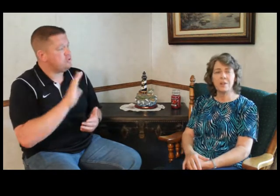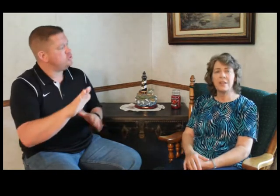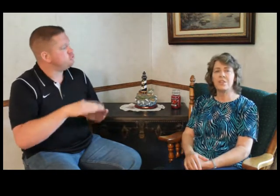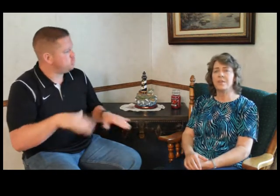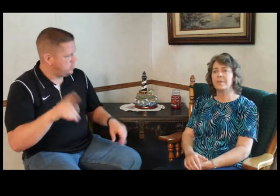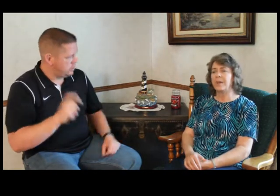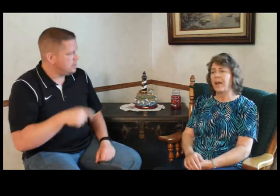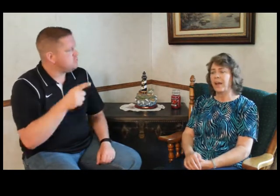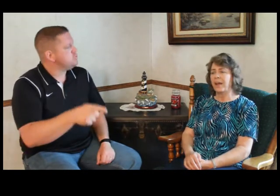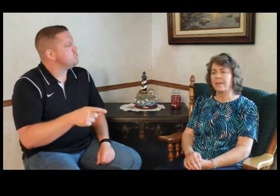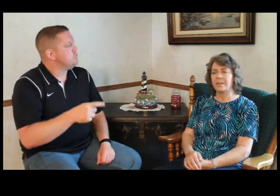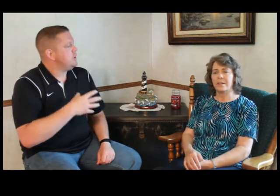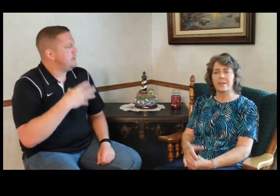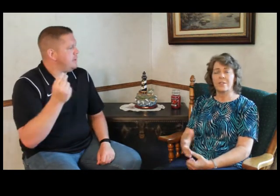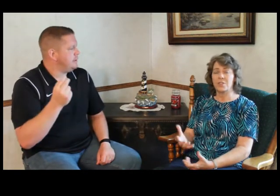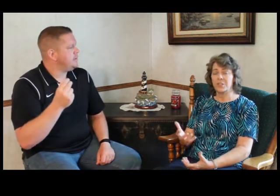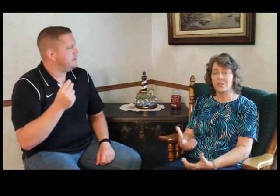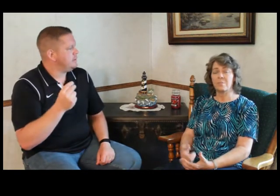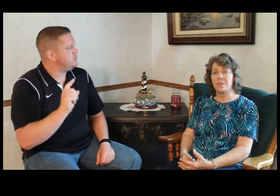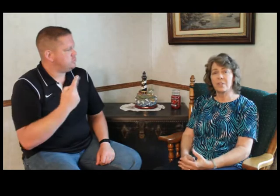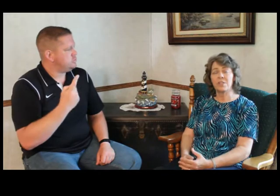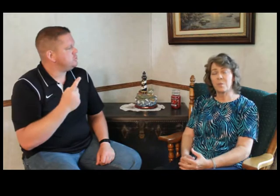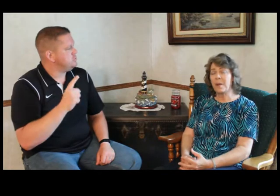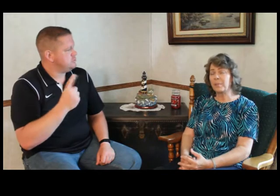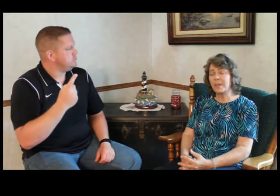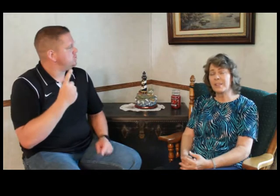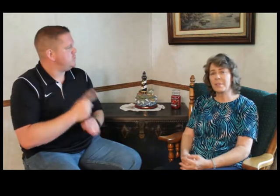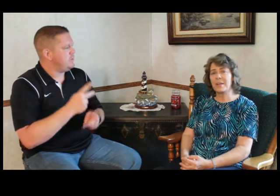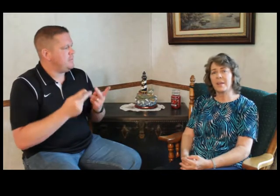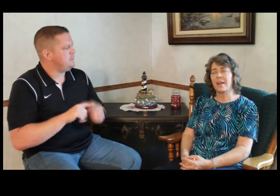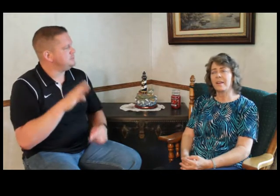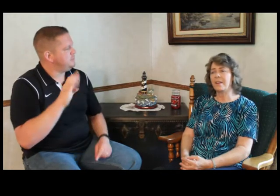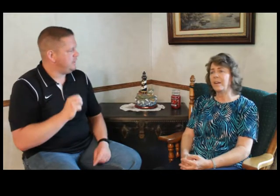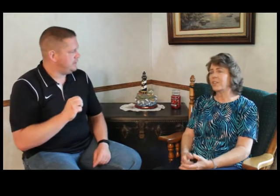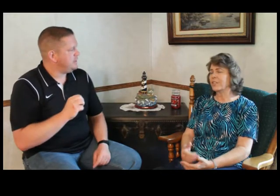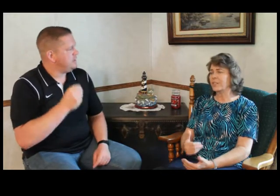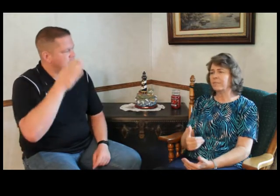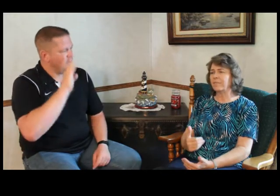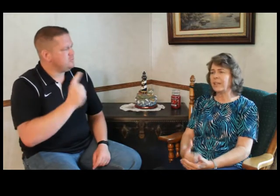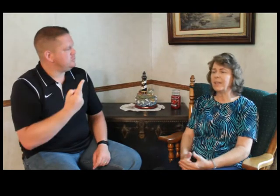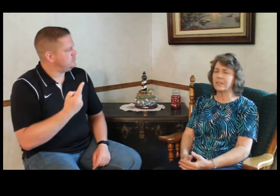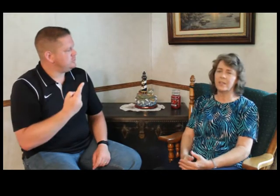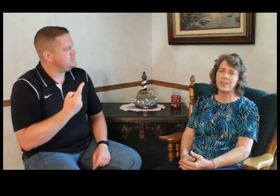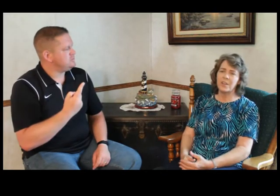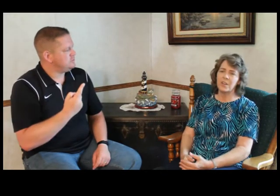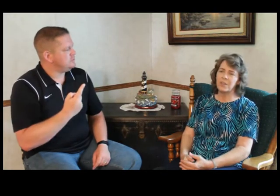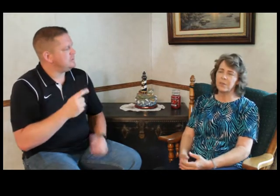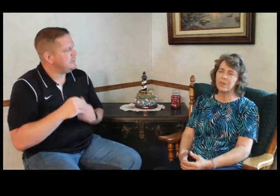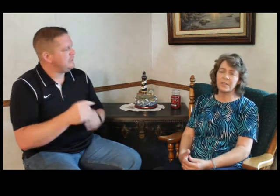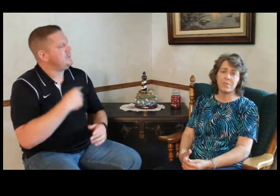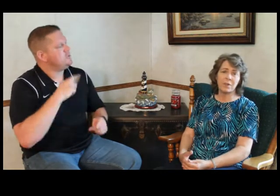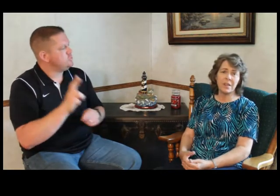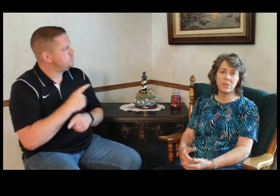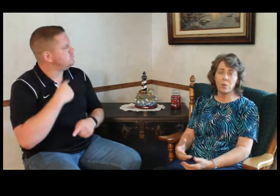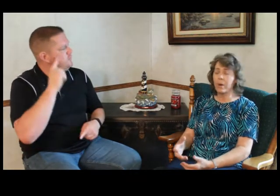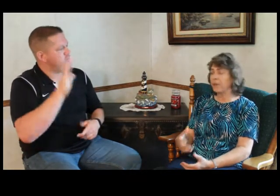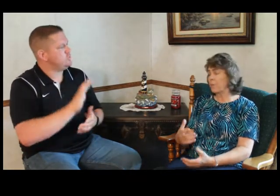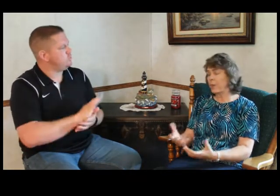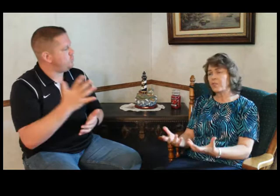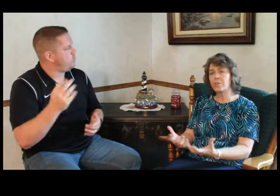need you and it's just the right place to be. And God just can lead us and use us for his glory and to raise your